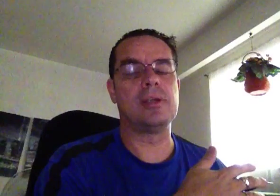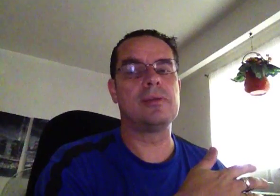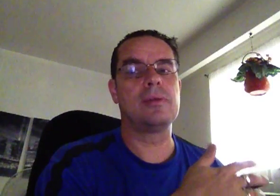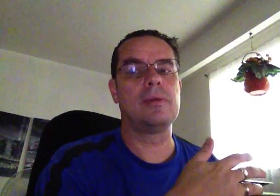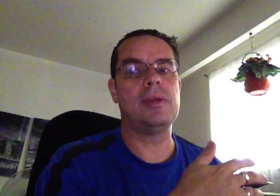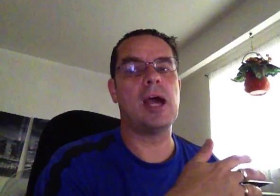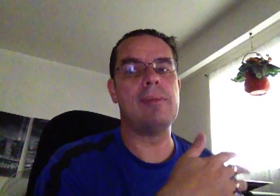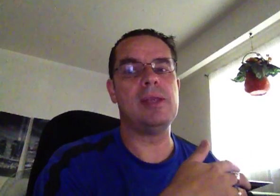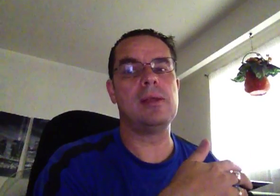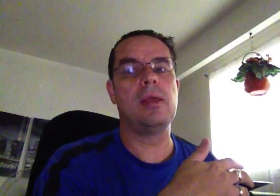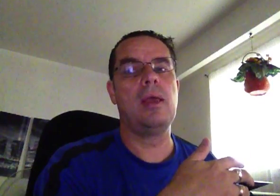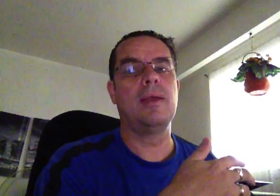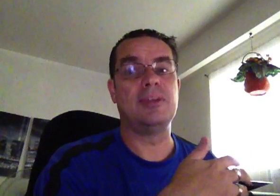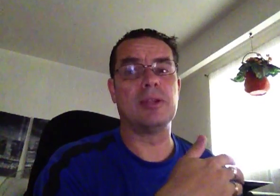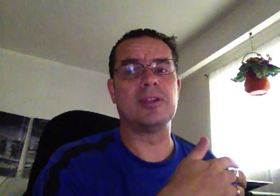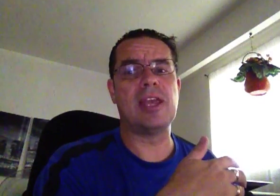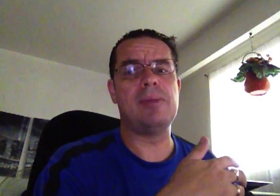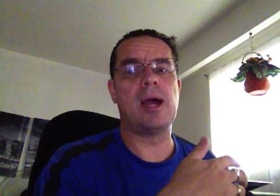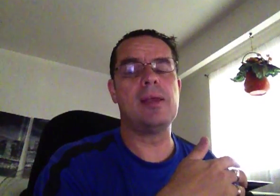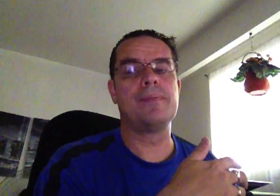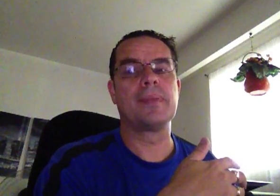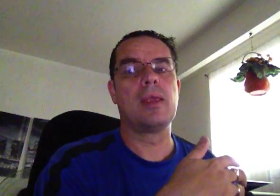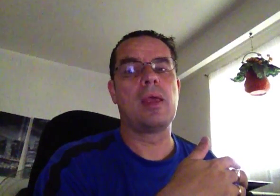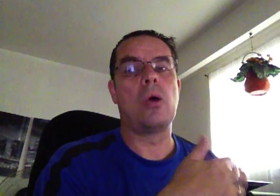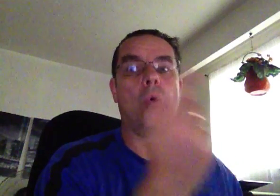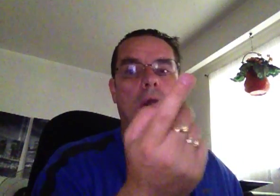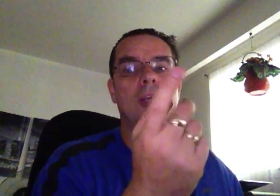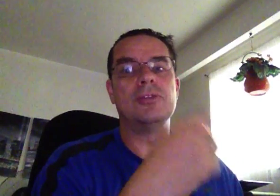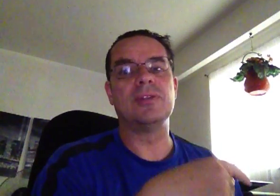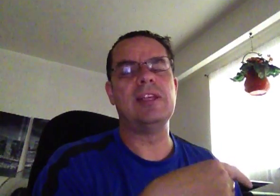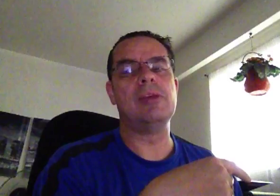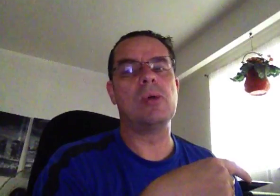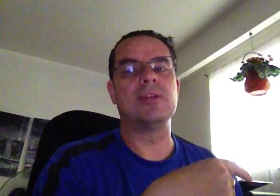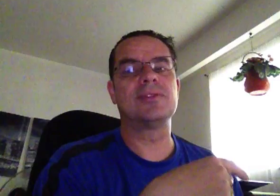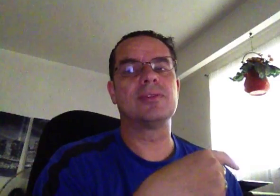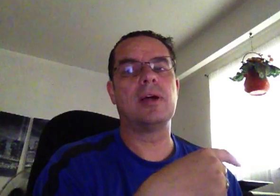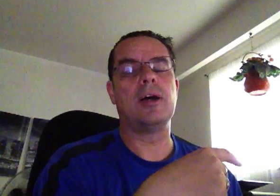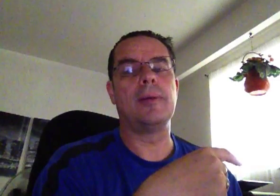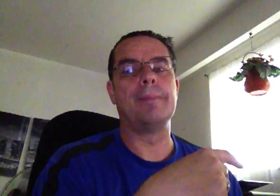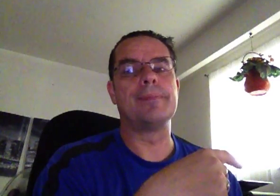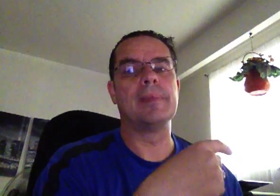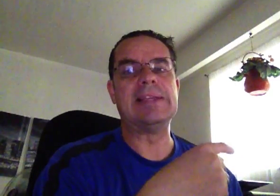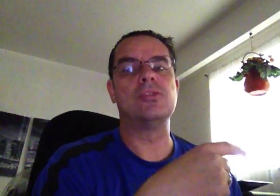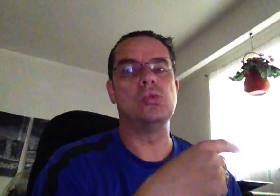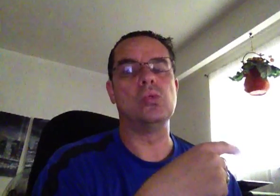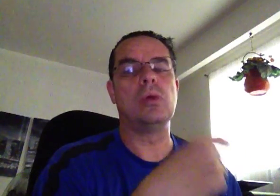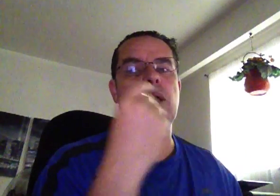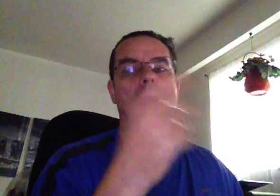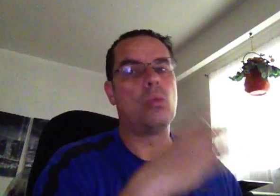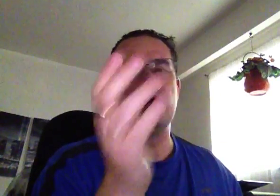the IB C++ API or using the TWS link to one